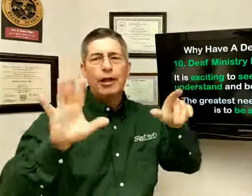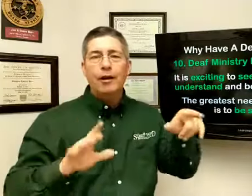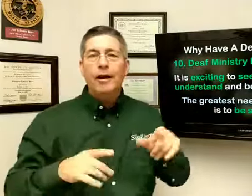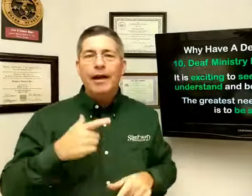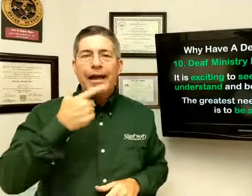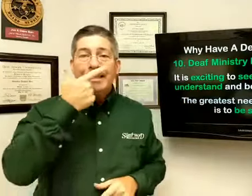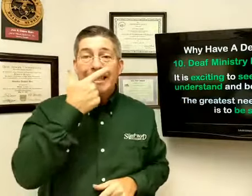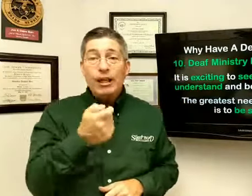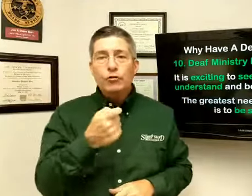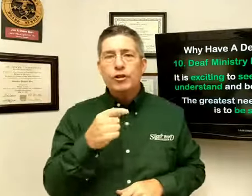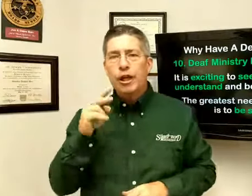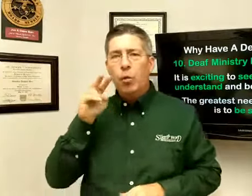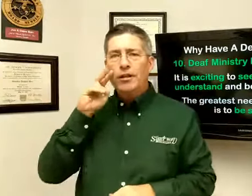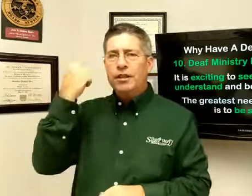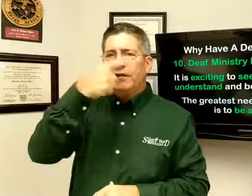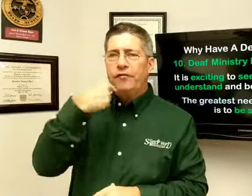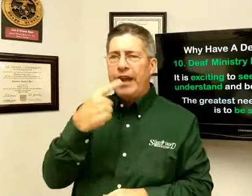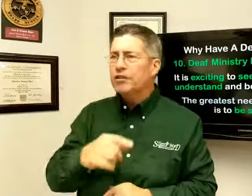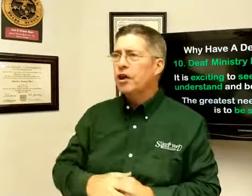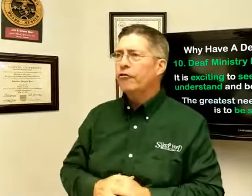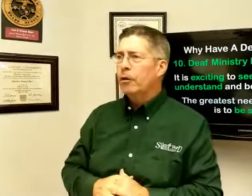It's interesting watching the face go from.